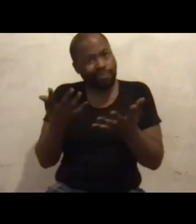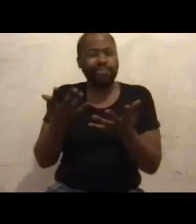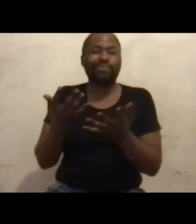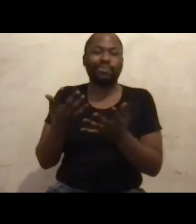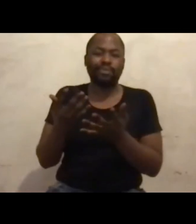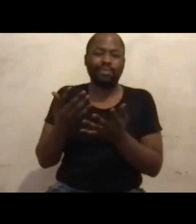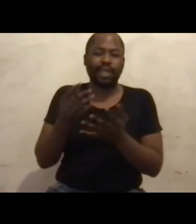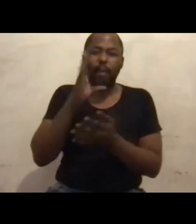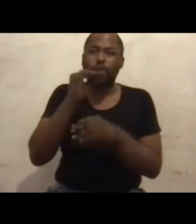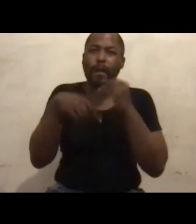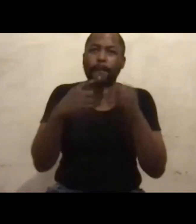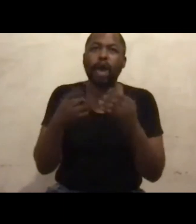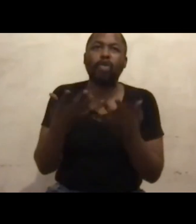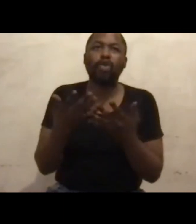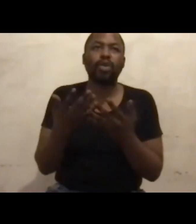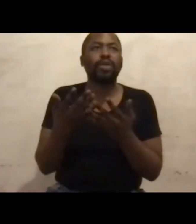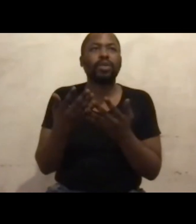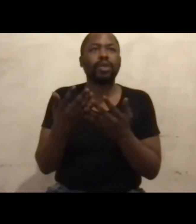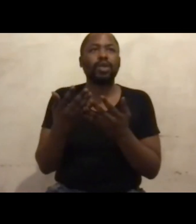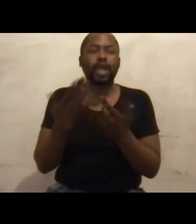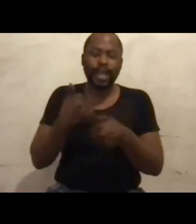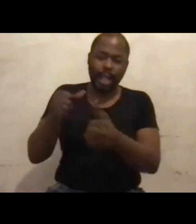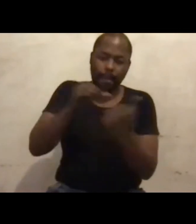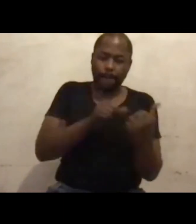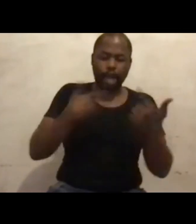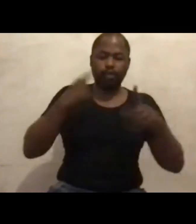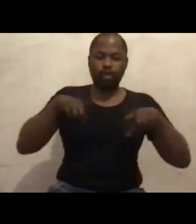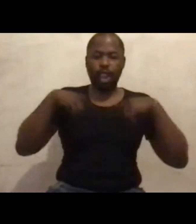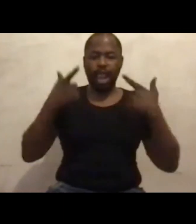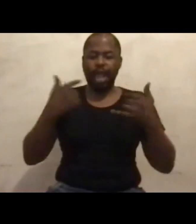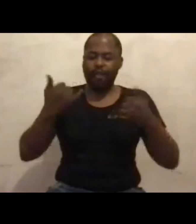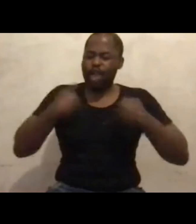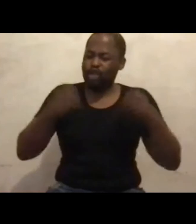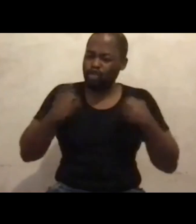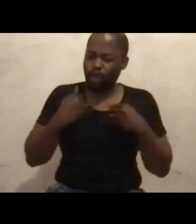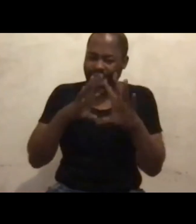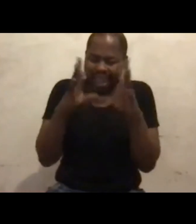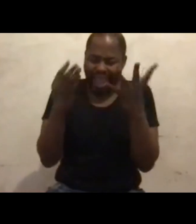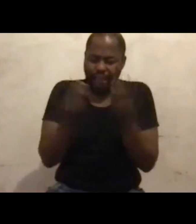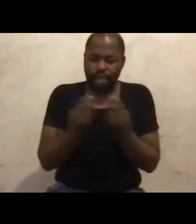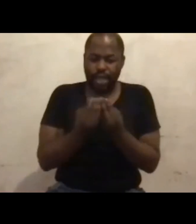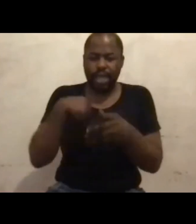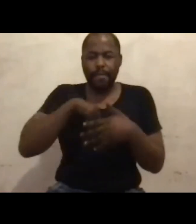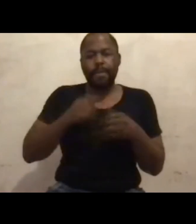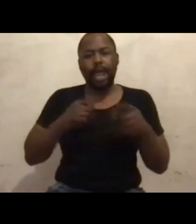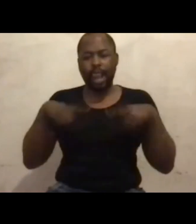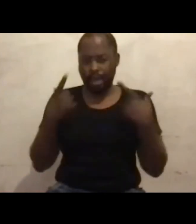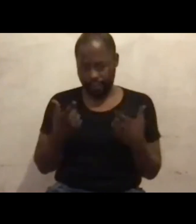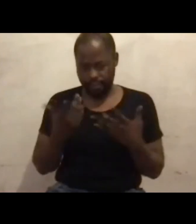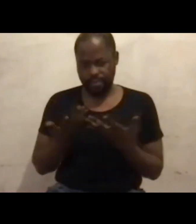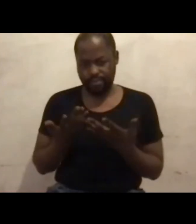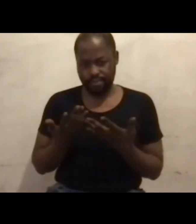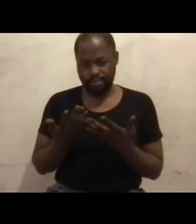about literally coming back to life and enjoying these things as they happen, instead of